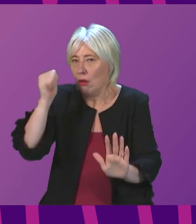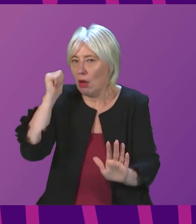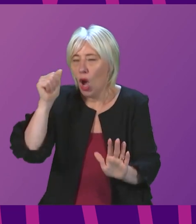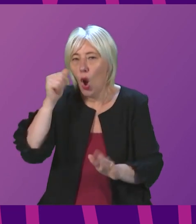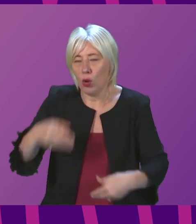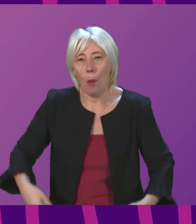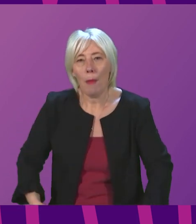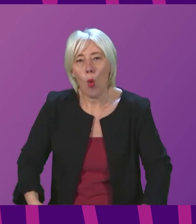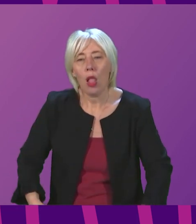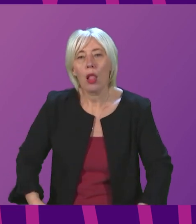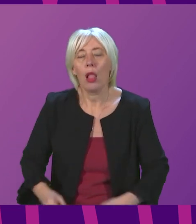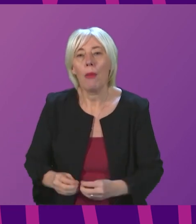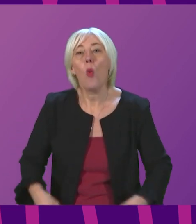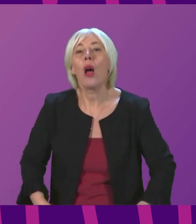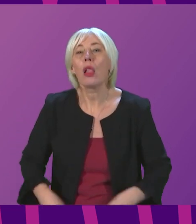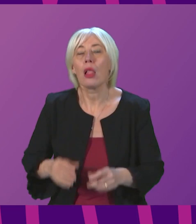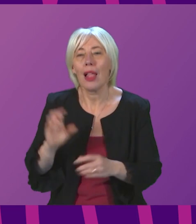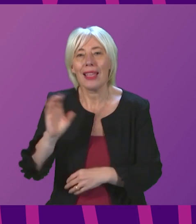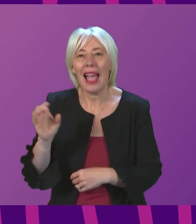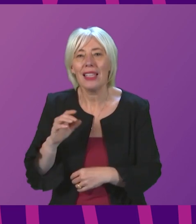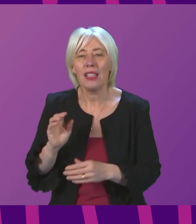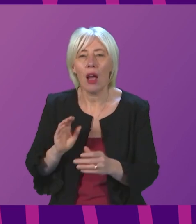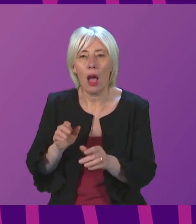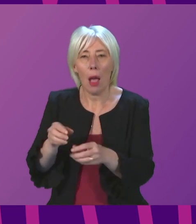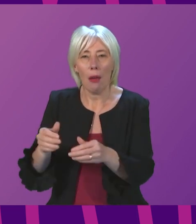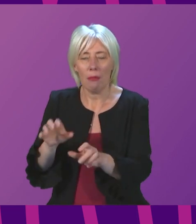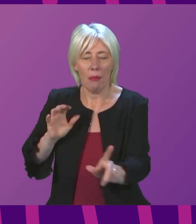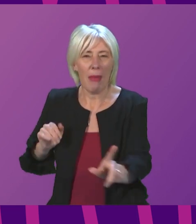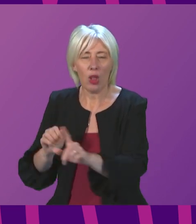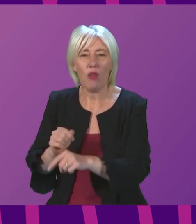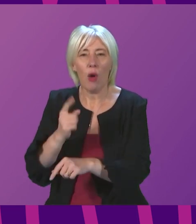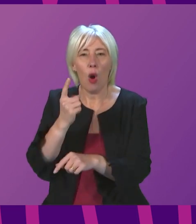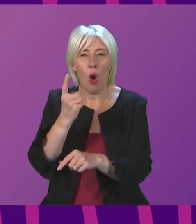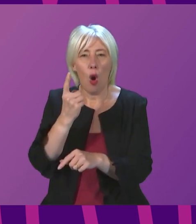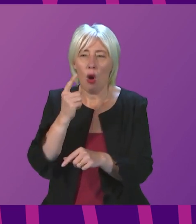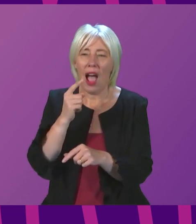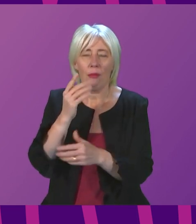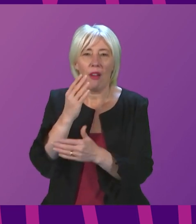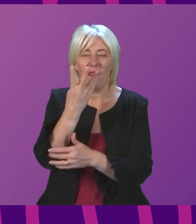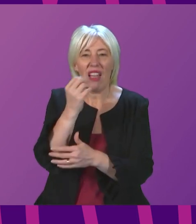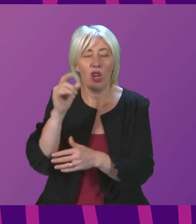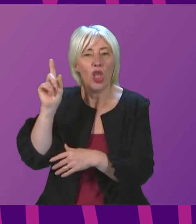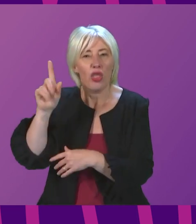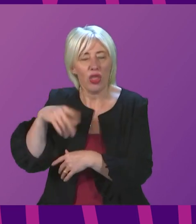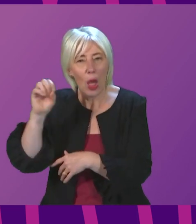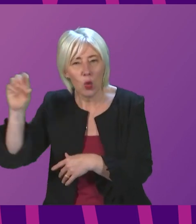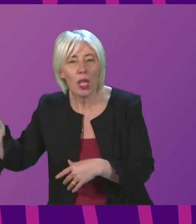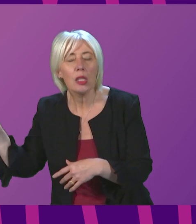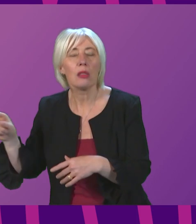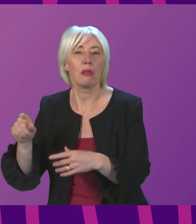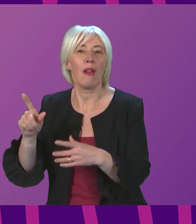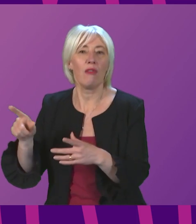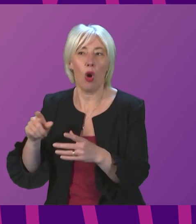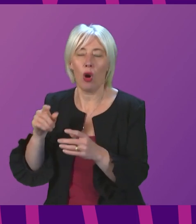bowel cancer alone, there is a backlog of over half a million screening kits. There is still no breast cancer screening for women over